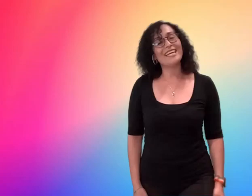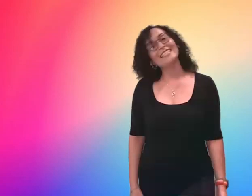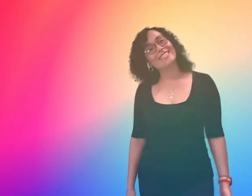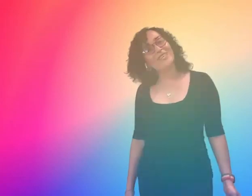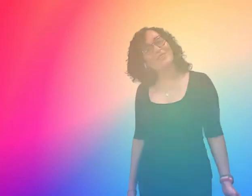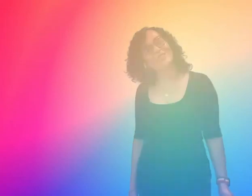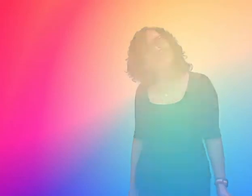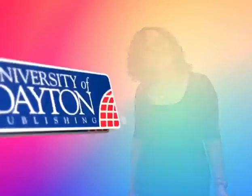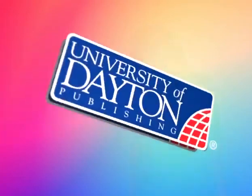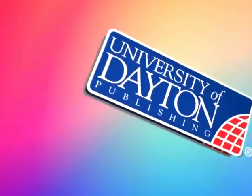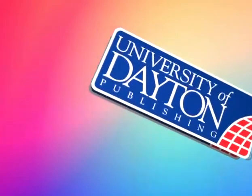and see you soon